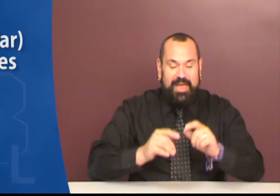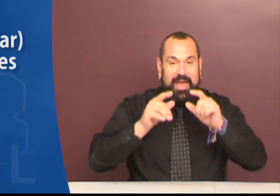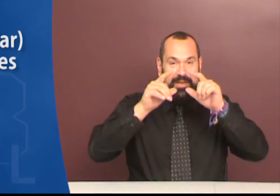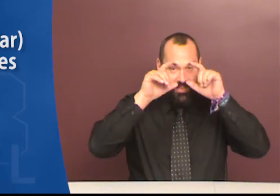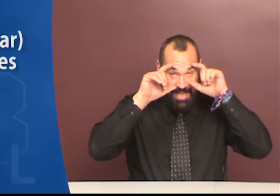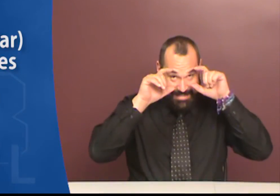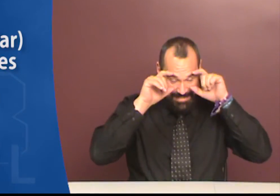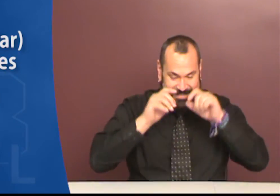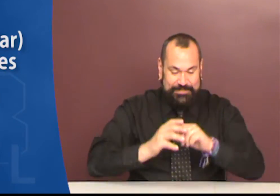Glasses.